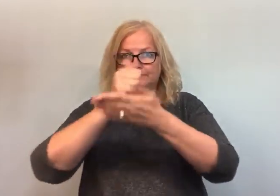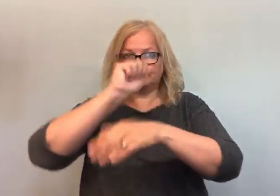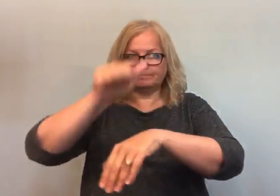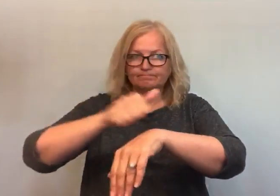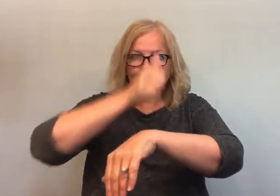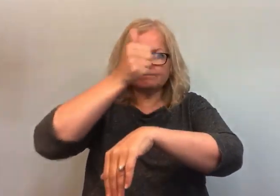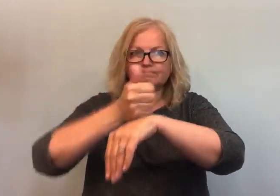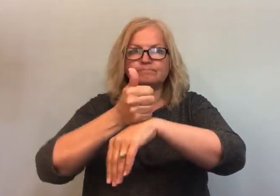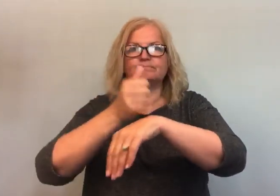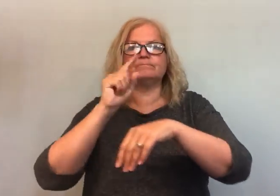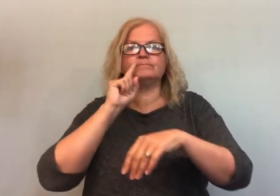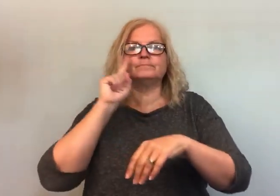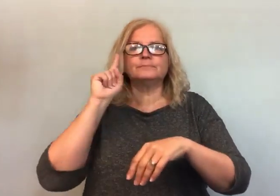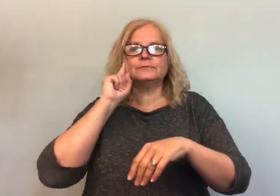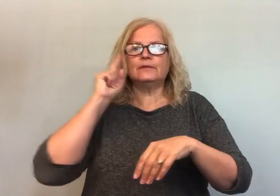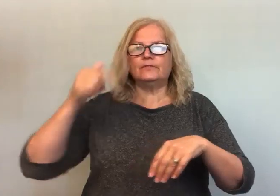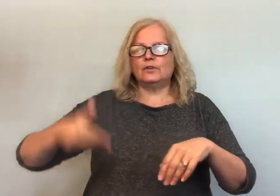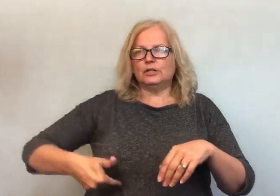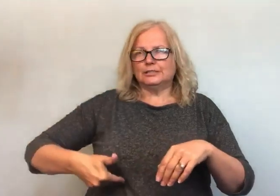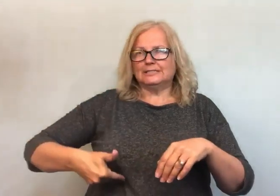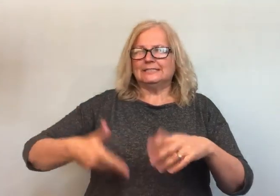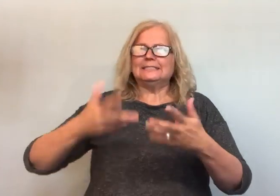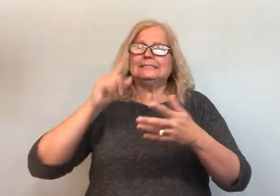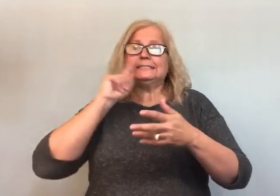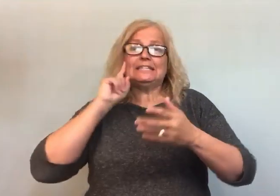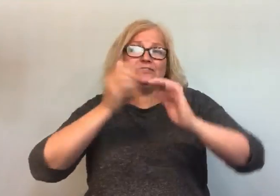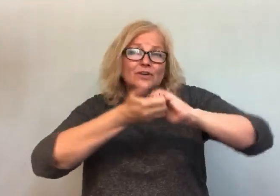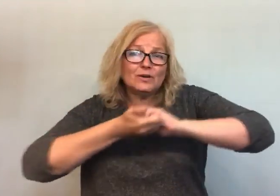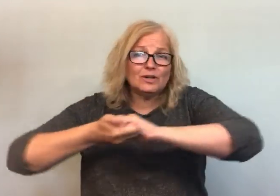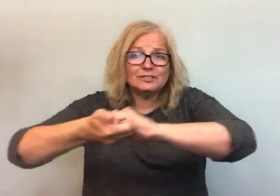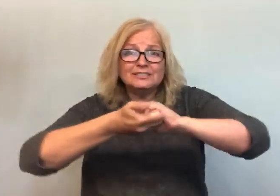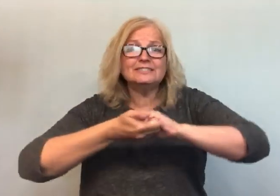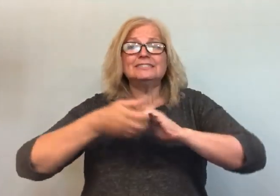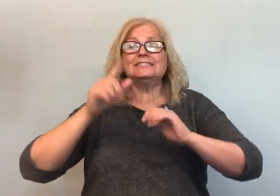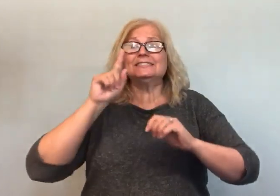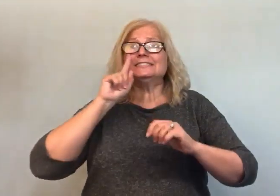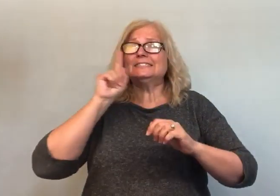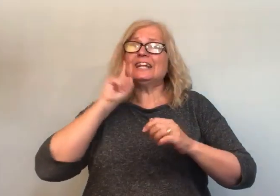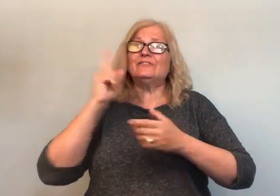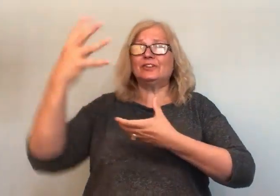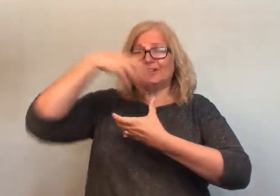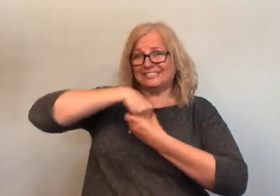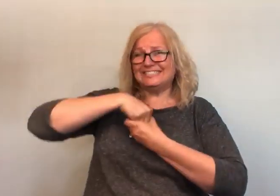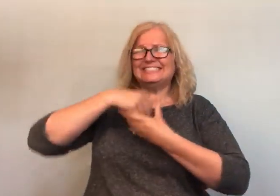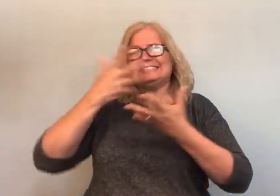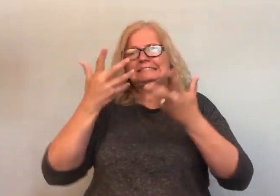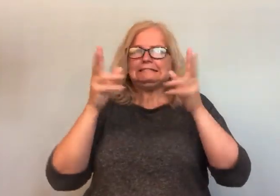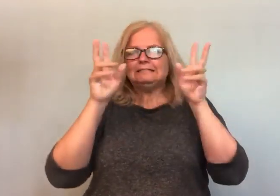Ella also helped to establish the Deafhood Foundation. You may see the word Deafhood signed a variety of ways.